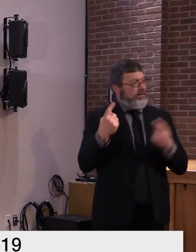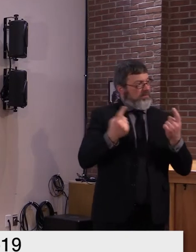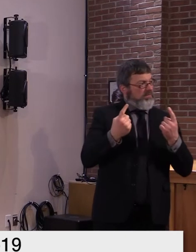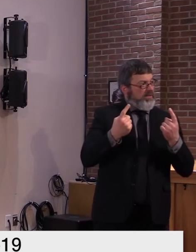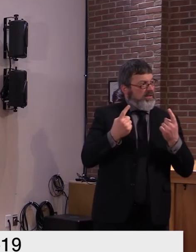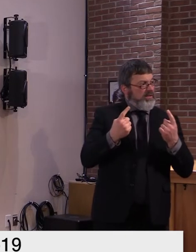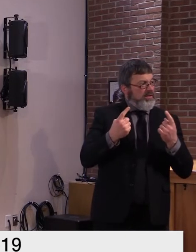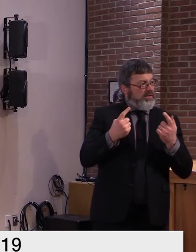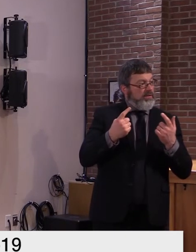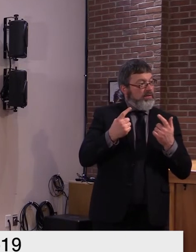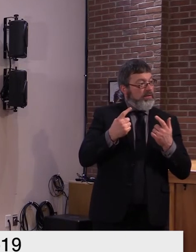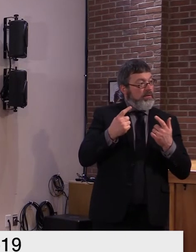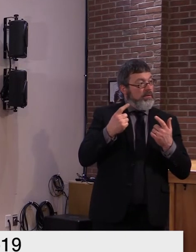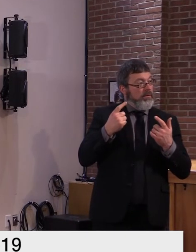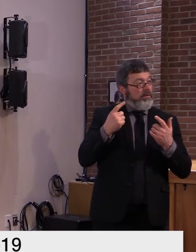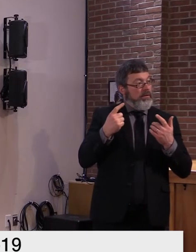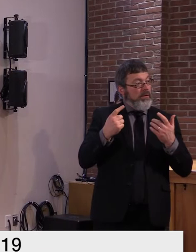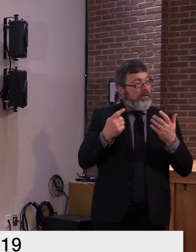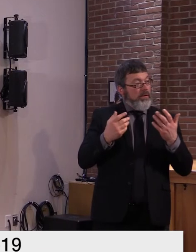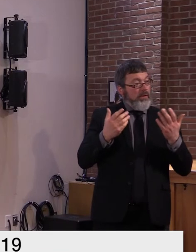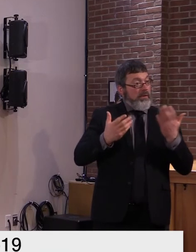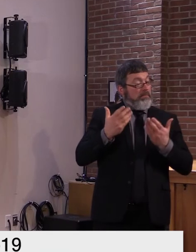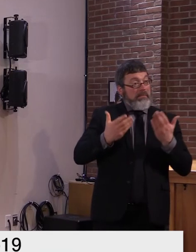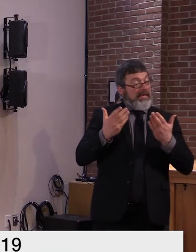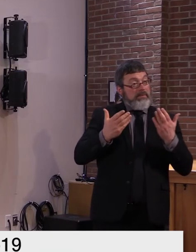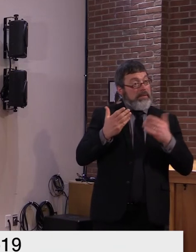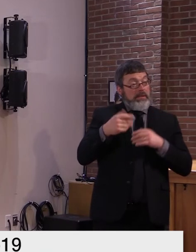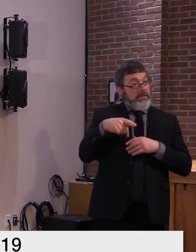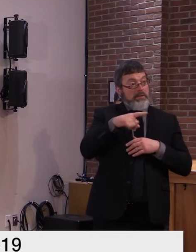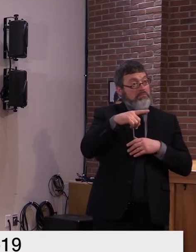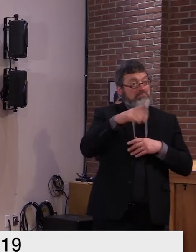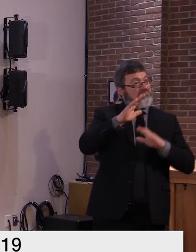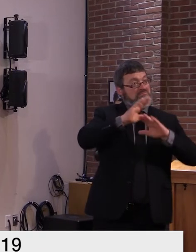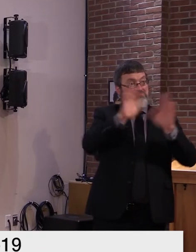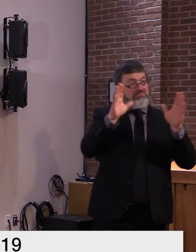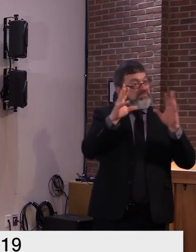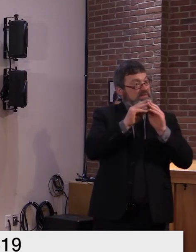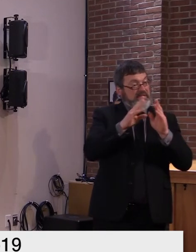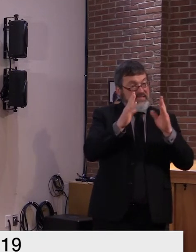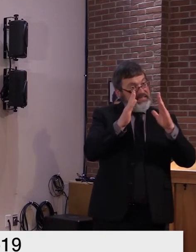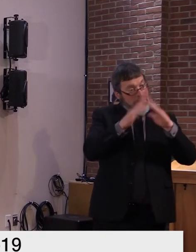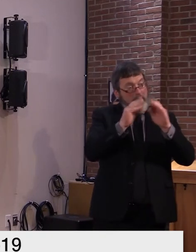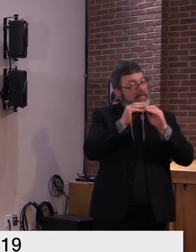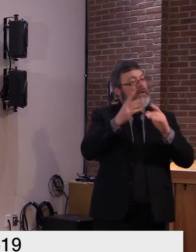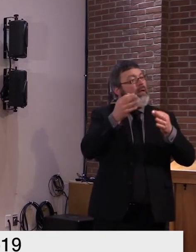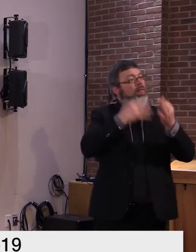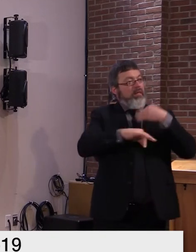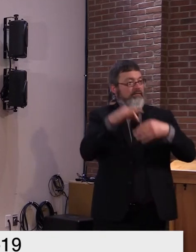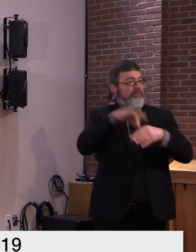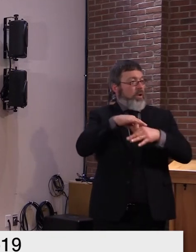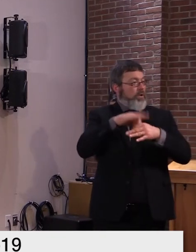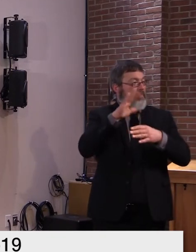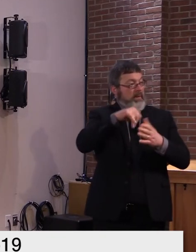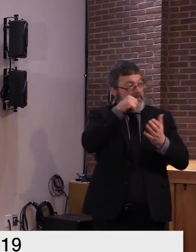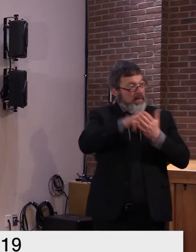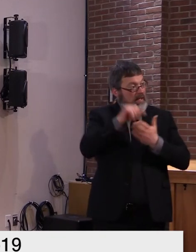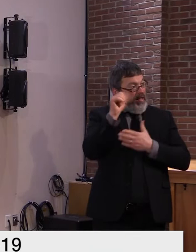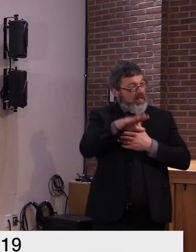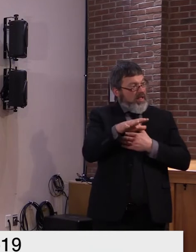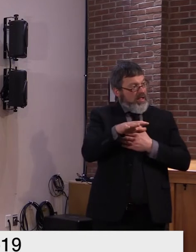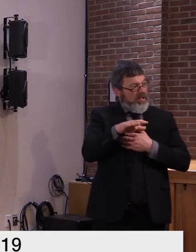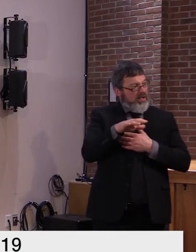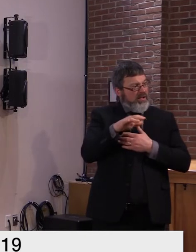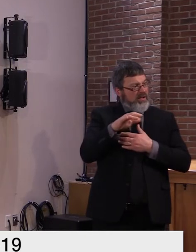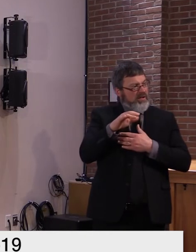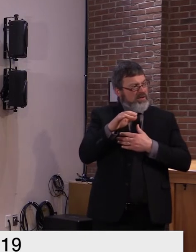um is that consistent with what you are looking for um or are you